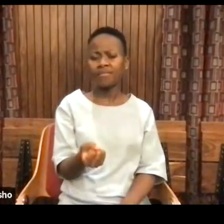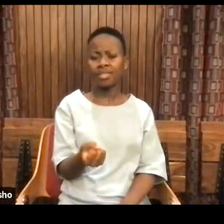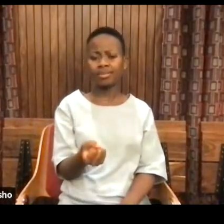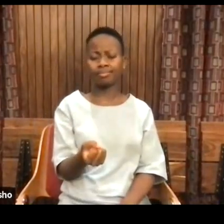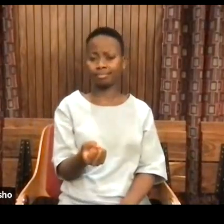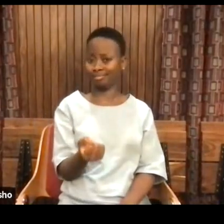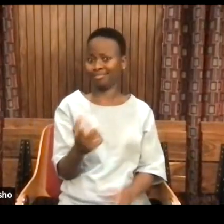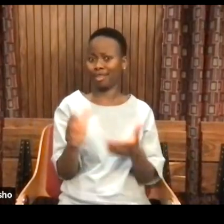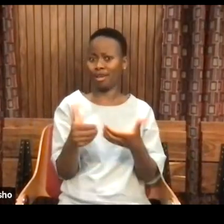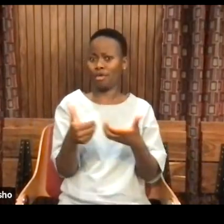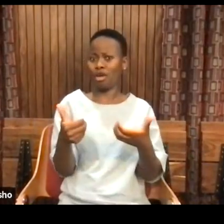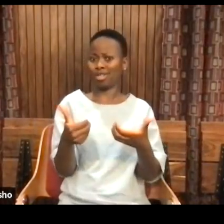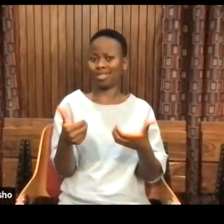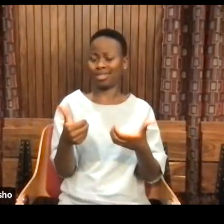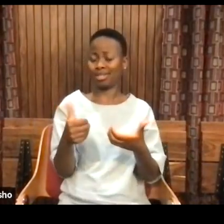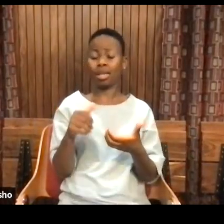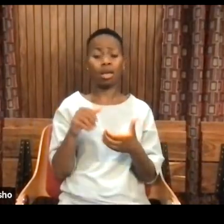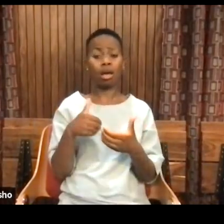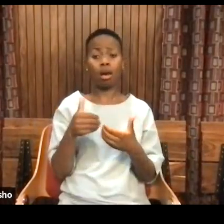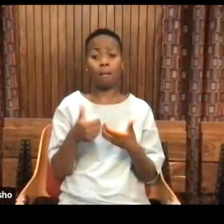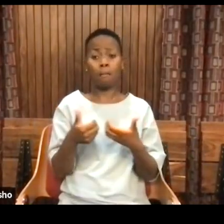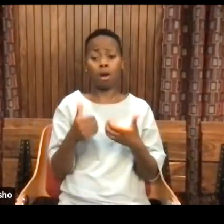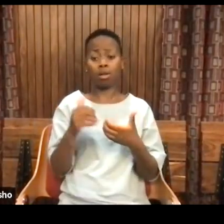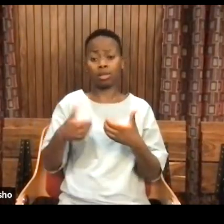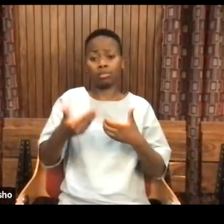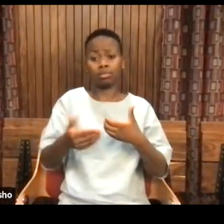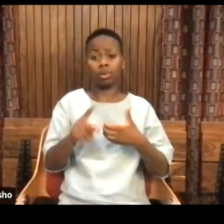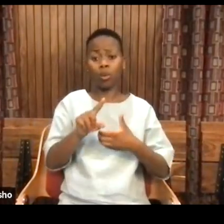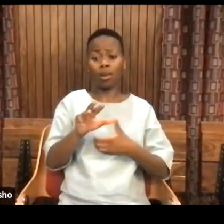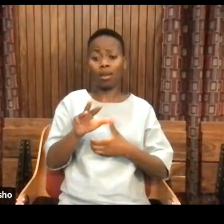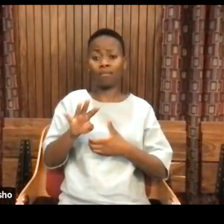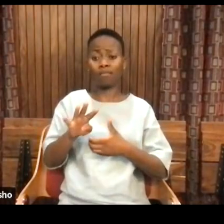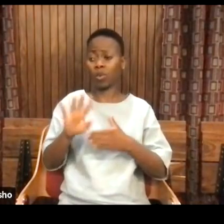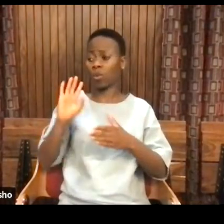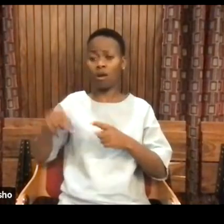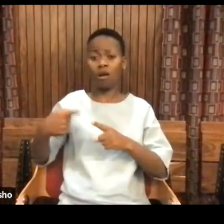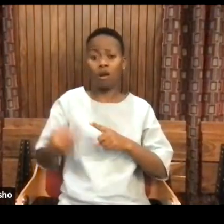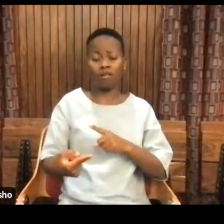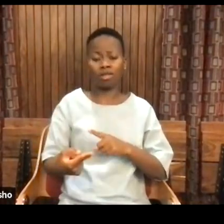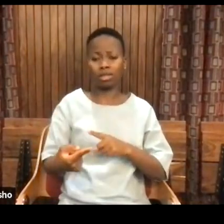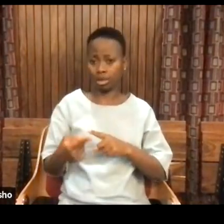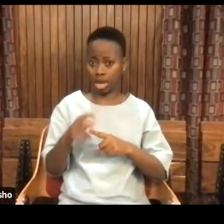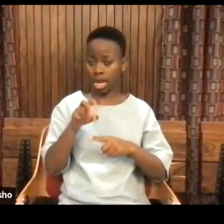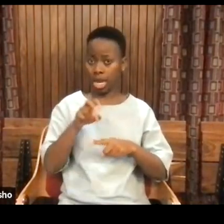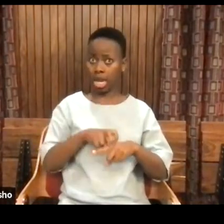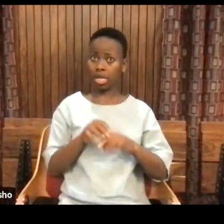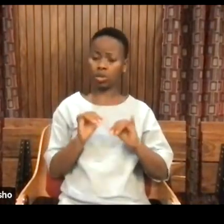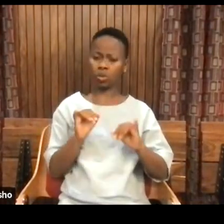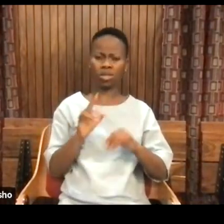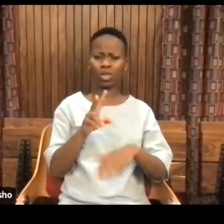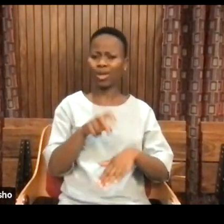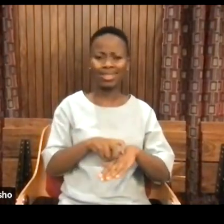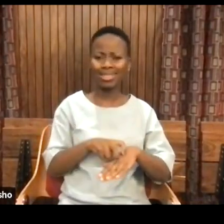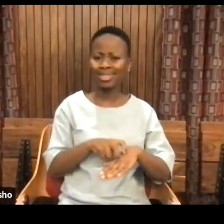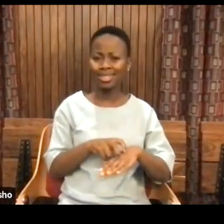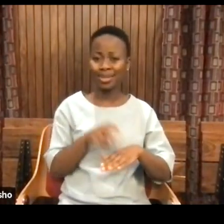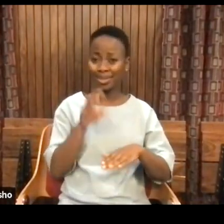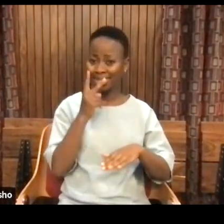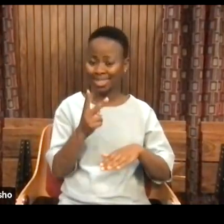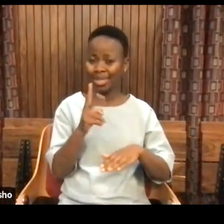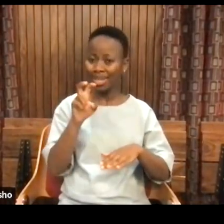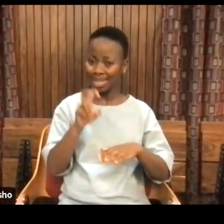post-apartheid, post-apartheid doesn't mean anything without access to the conditions. You see,